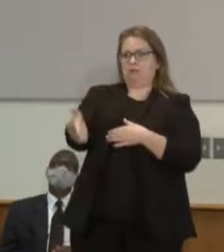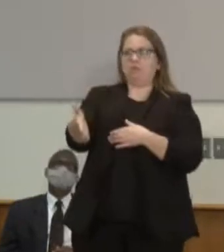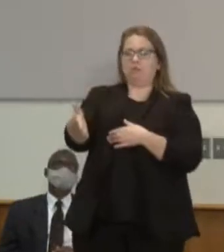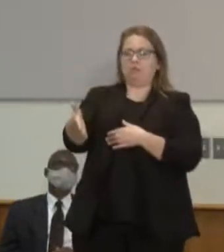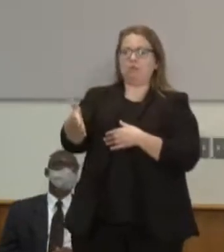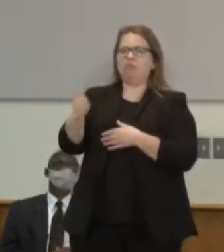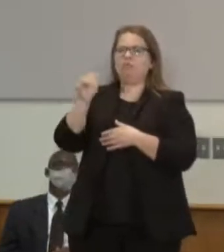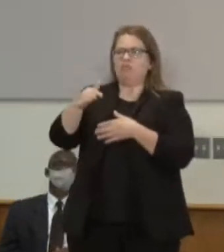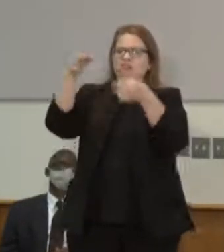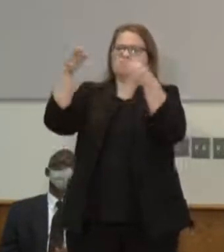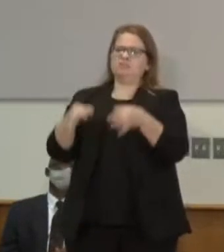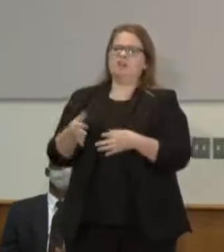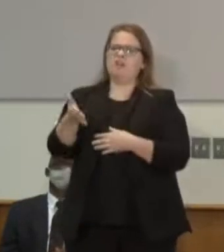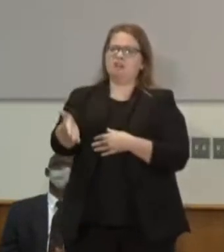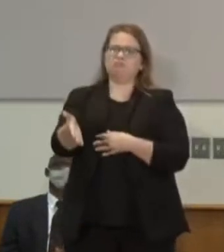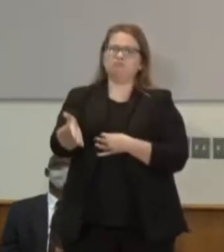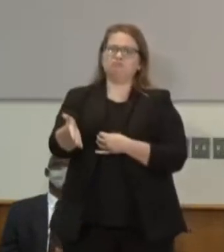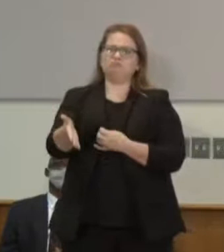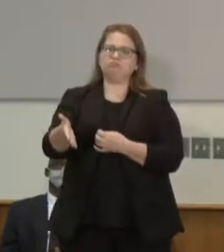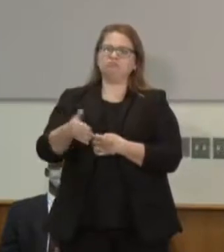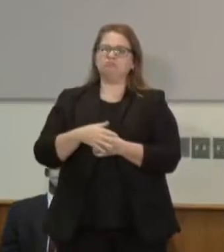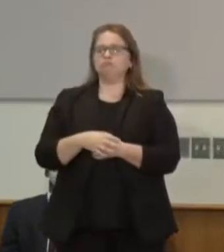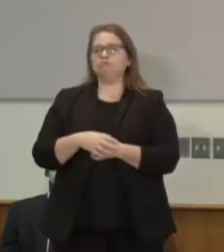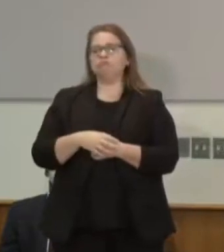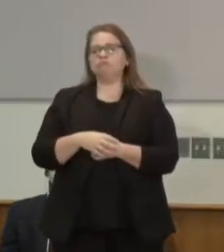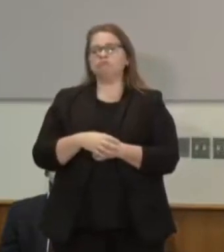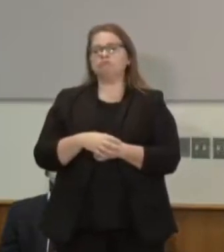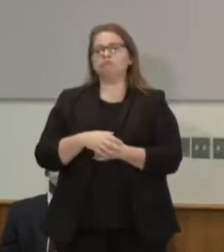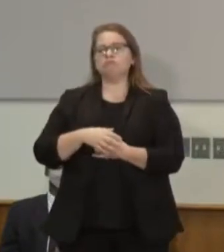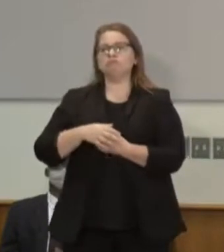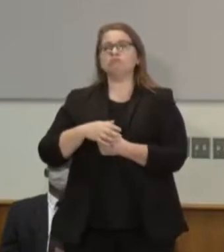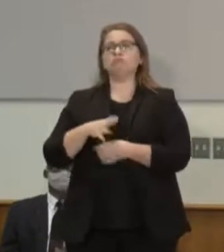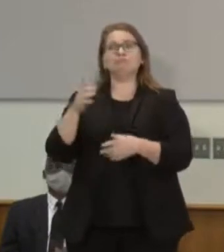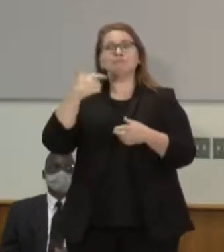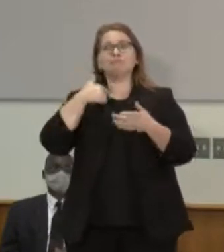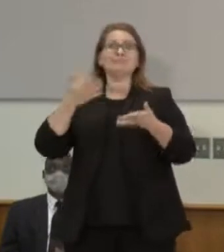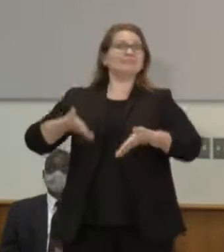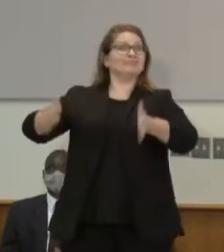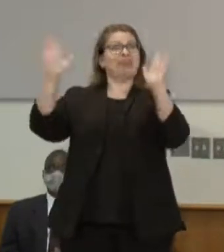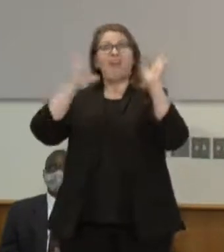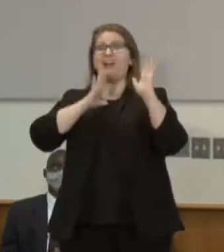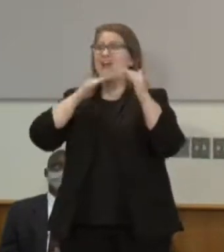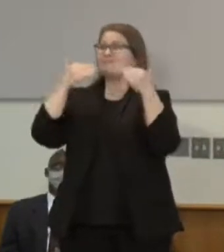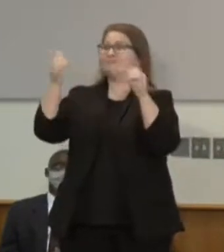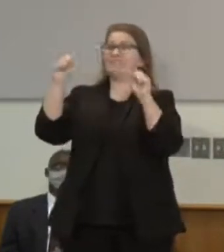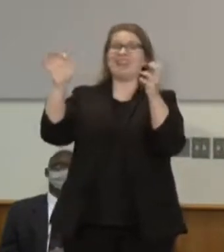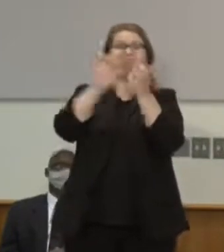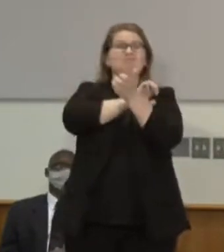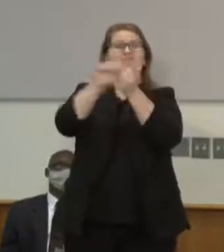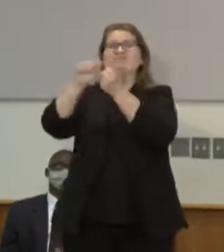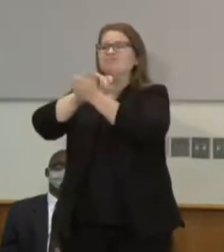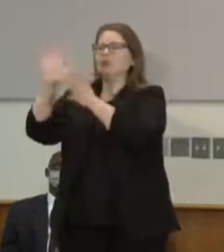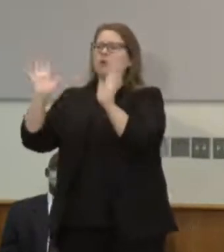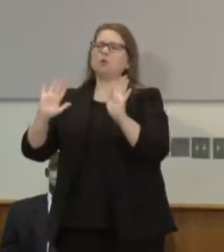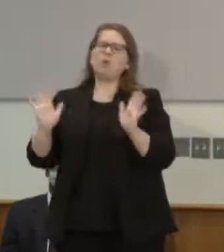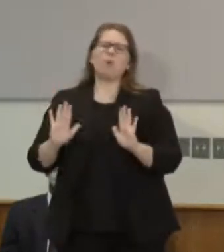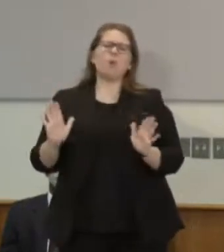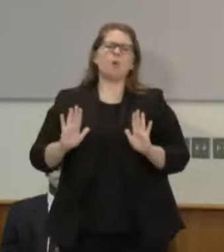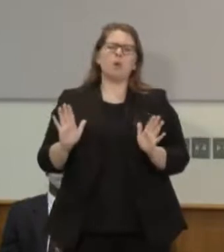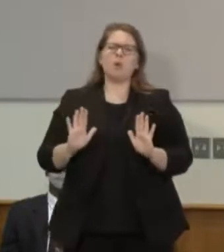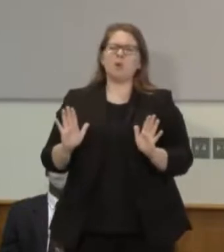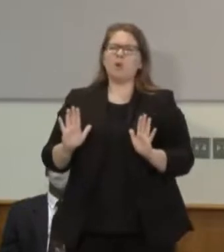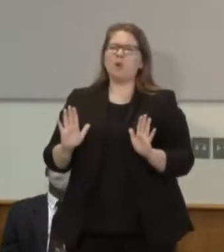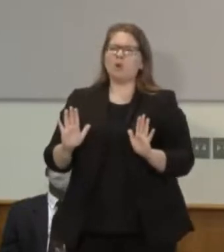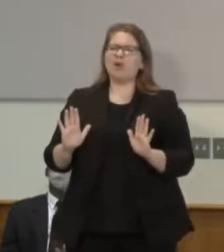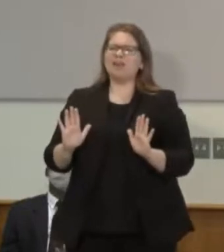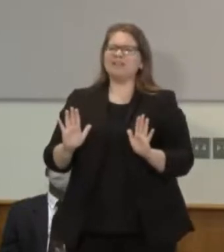I certainly do not condone nor is this the right way to go about this change I do think to the public